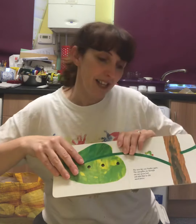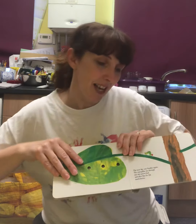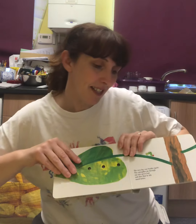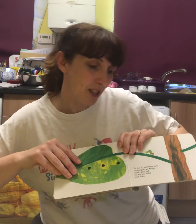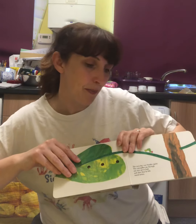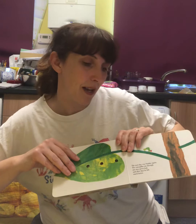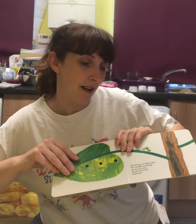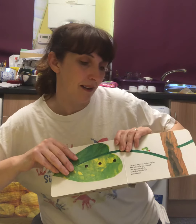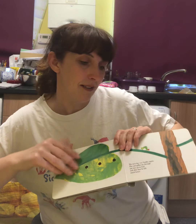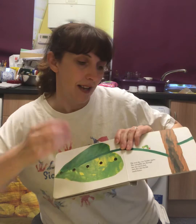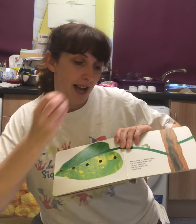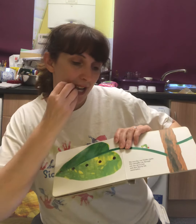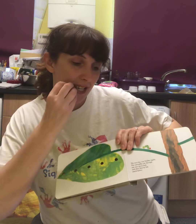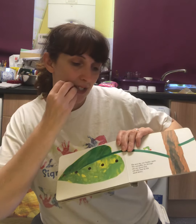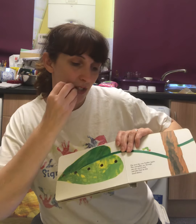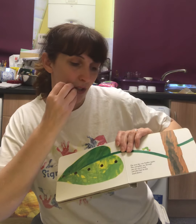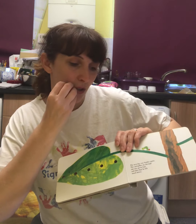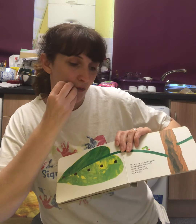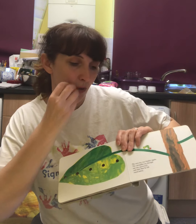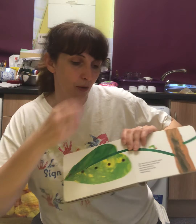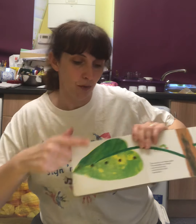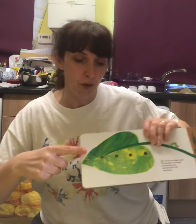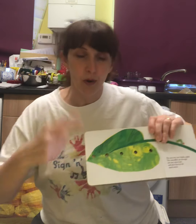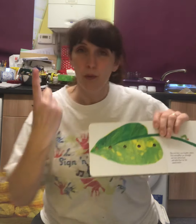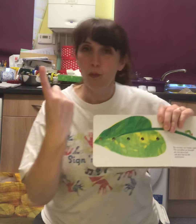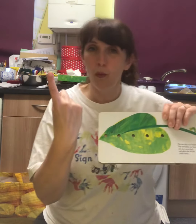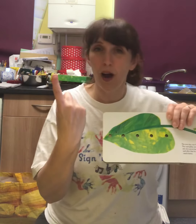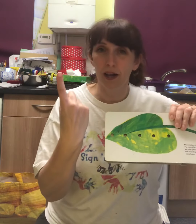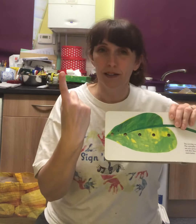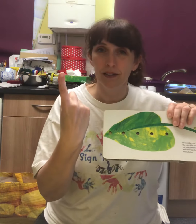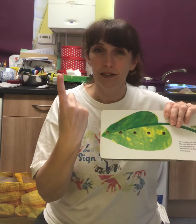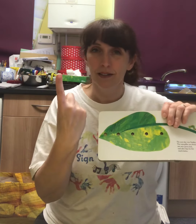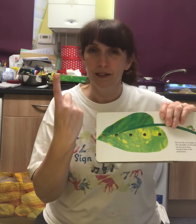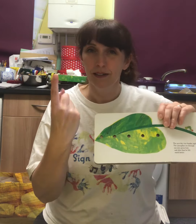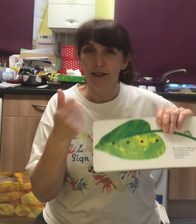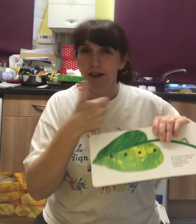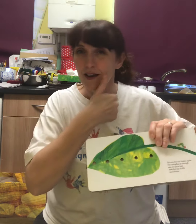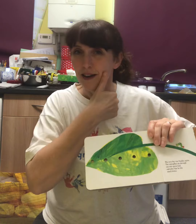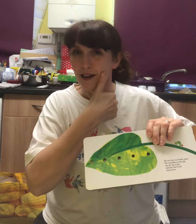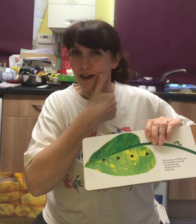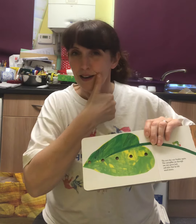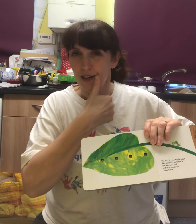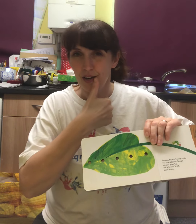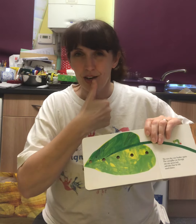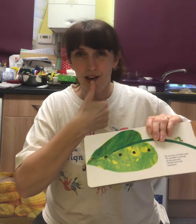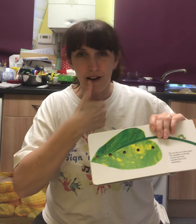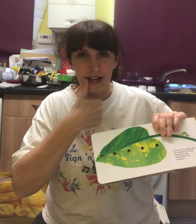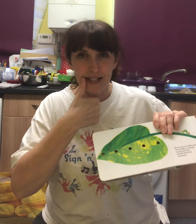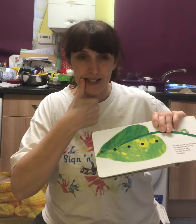caterpillar ate through one nice